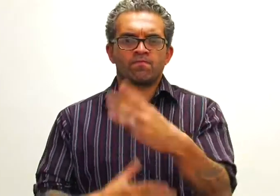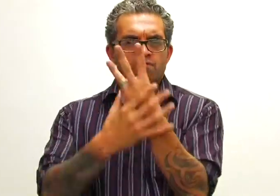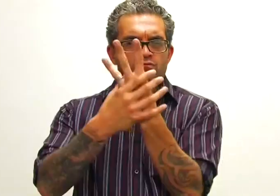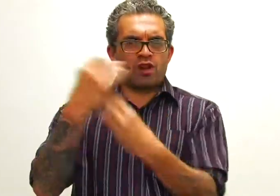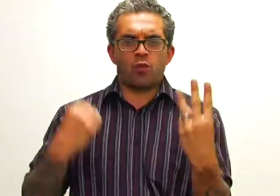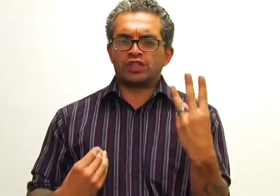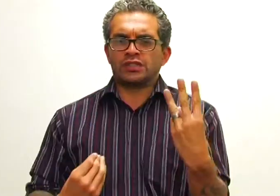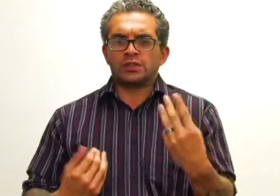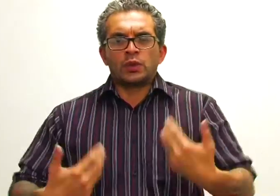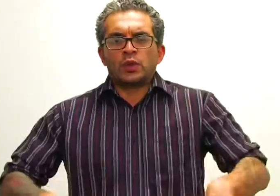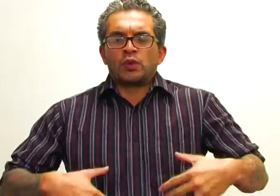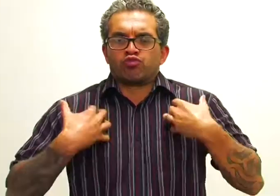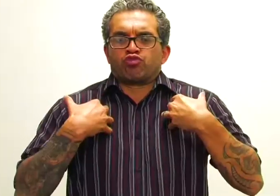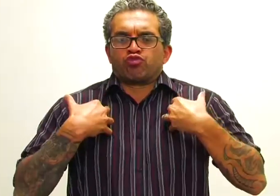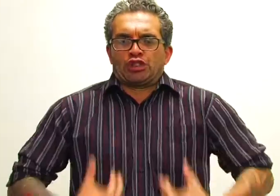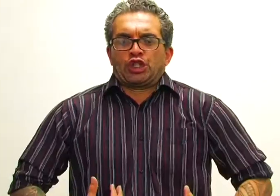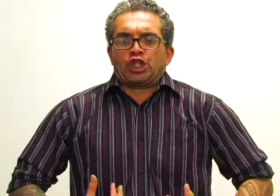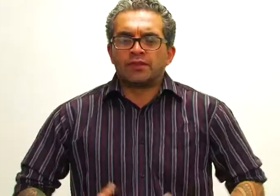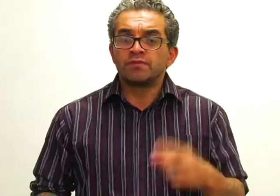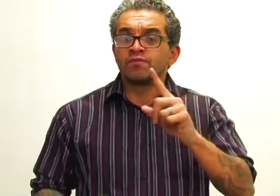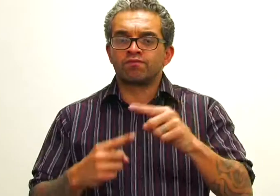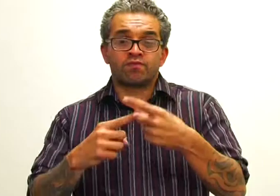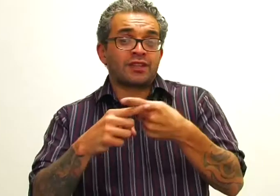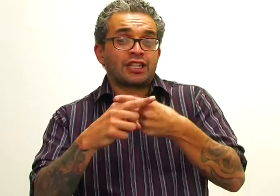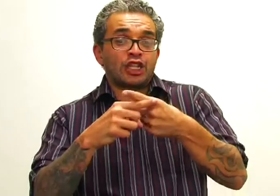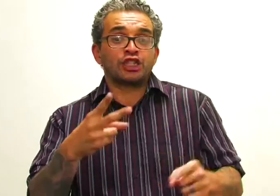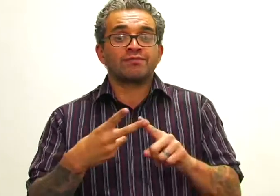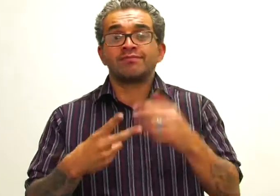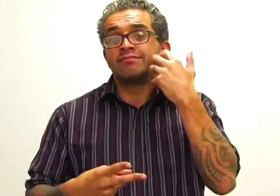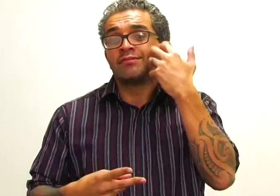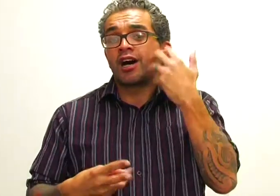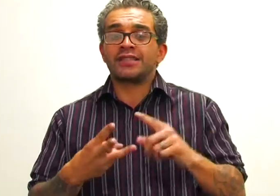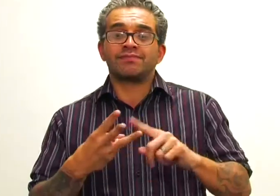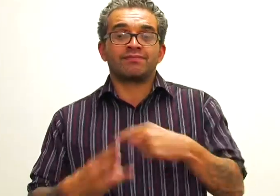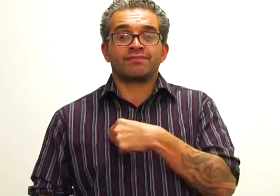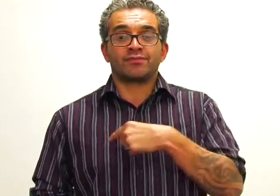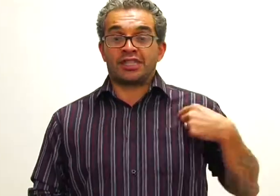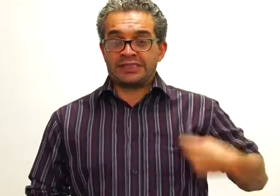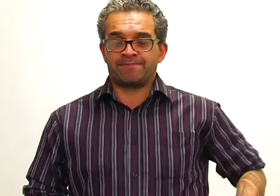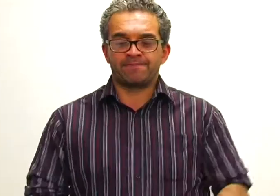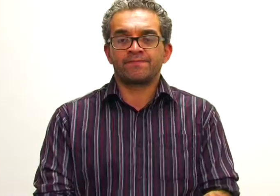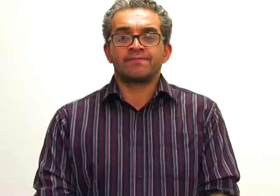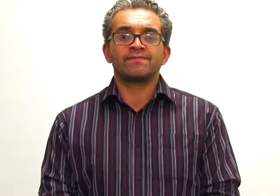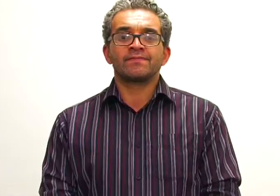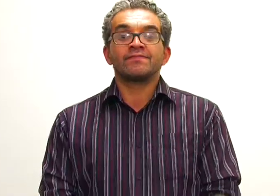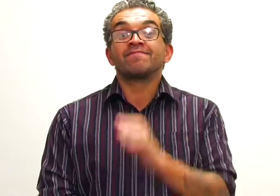There's three languages. It's very rich in language. There's English, Māori and Cantonese.